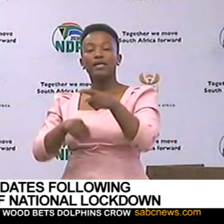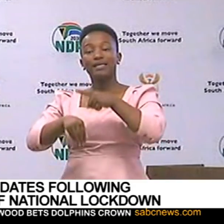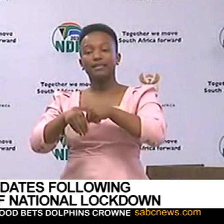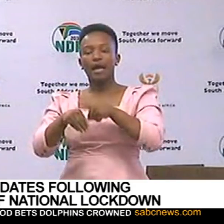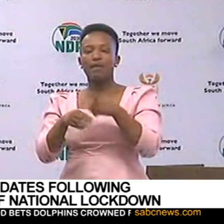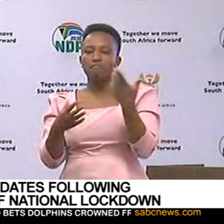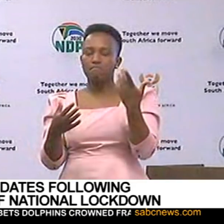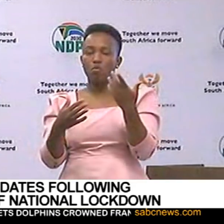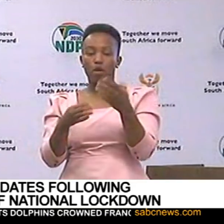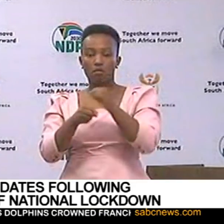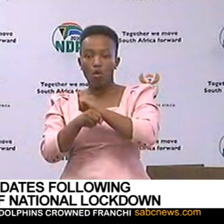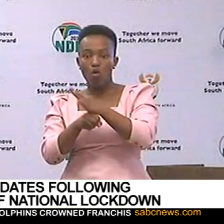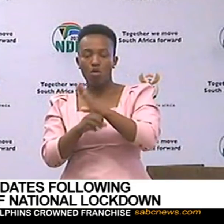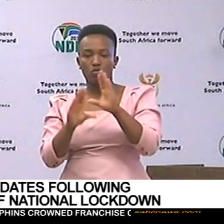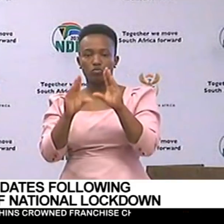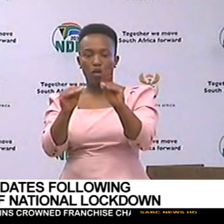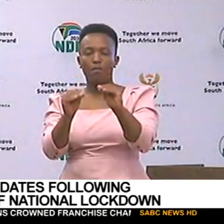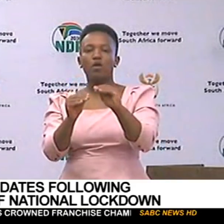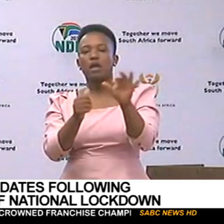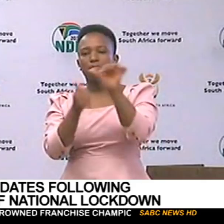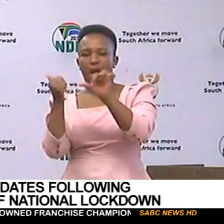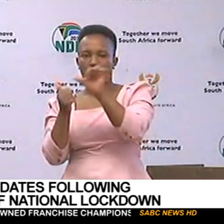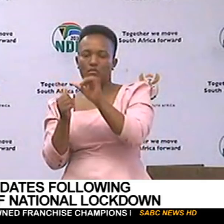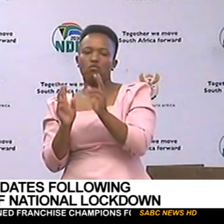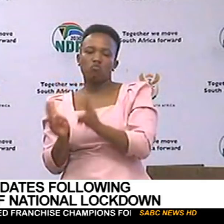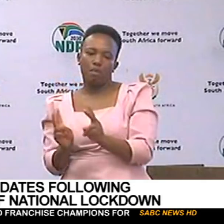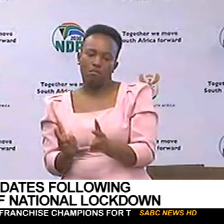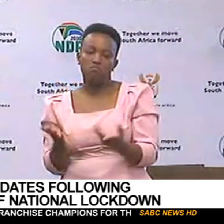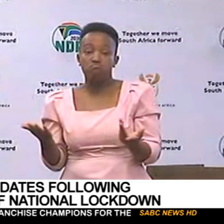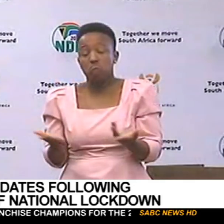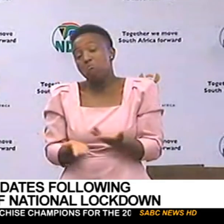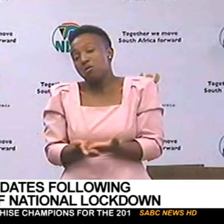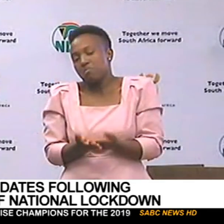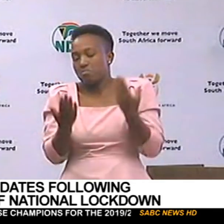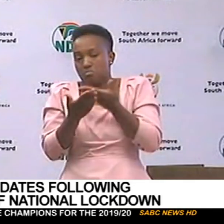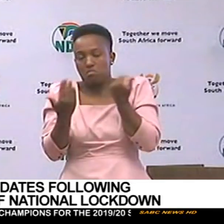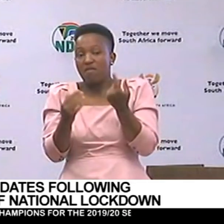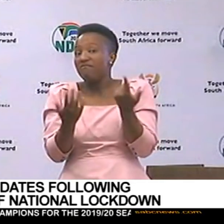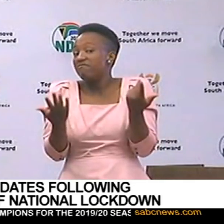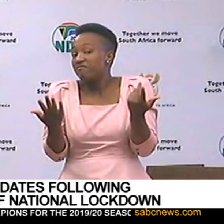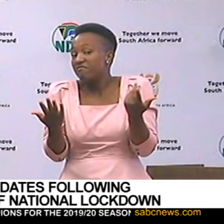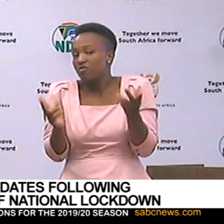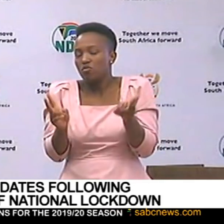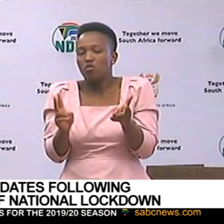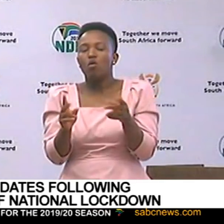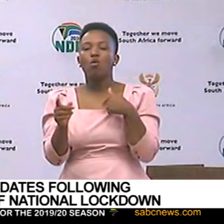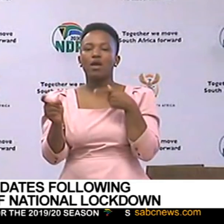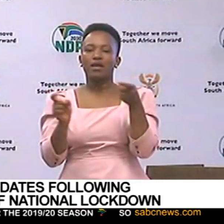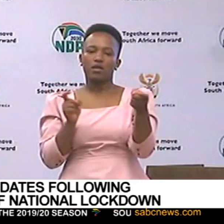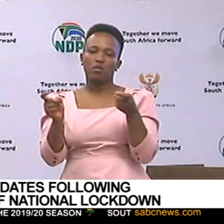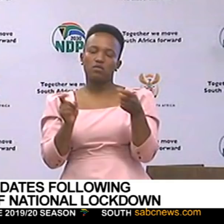of this dilemma, the spectrum goes back, if possible, failing which, the regulator